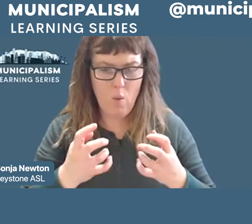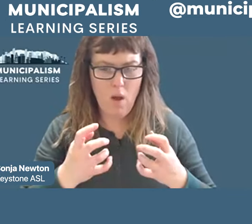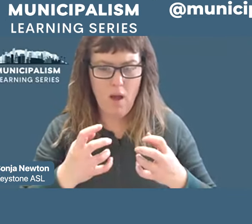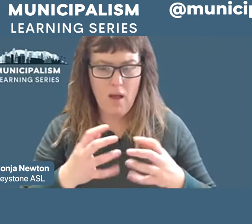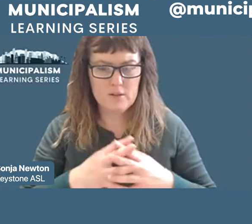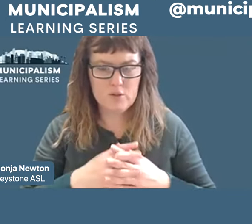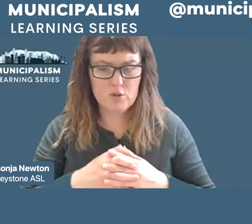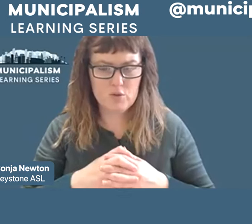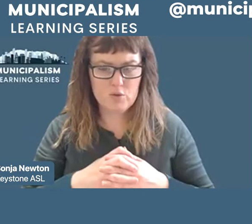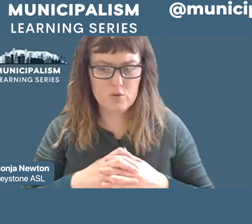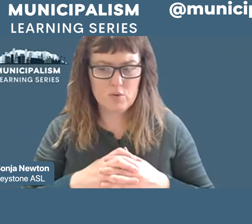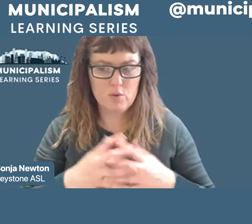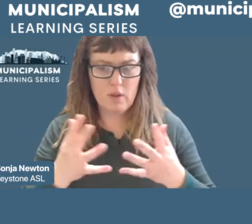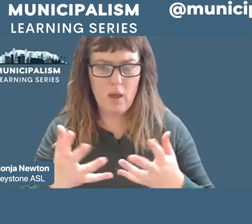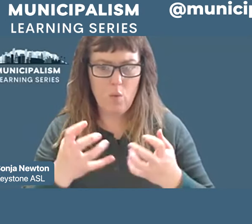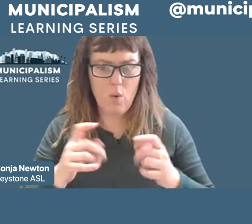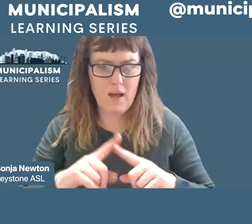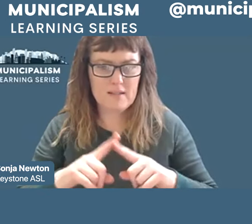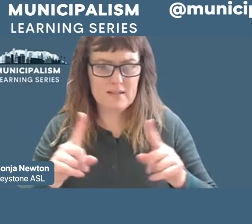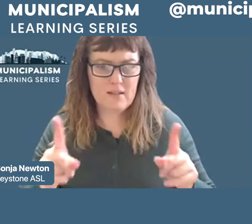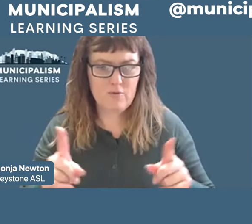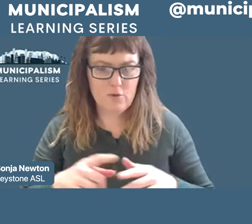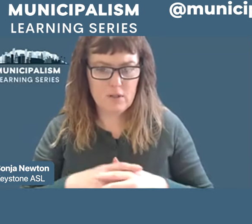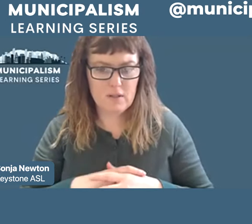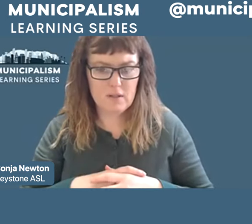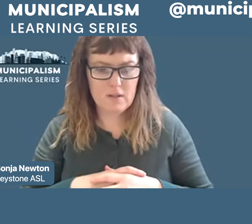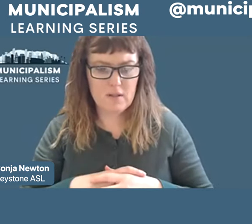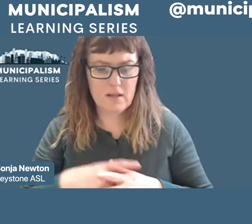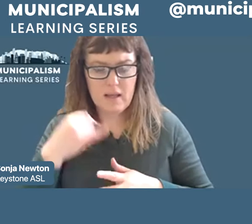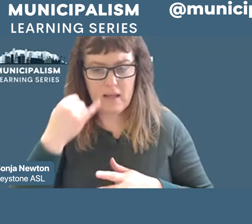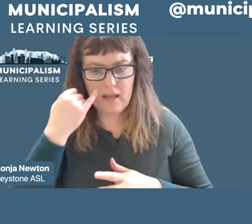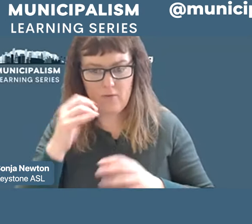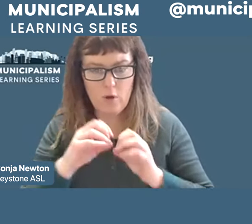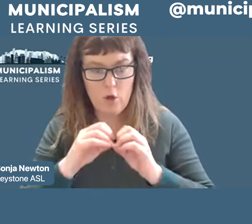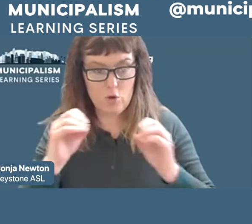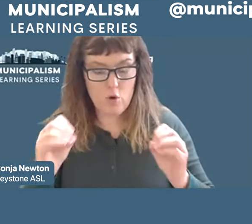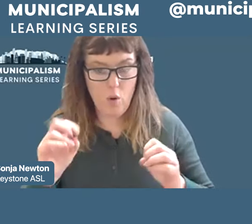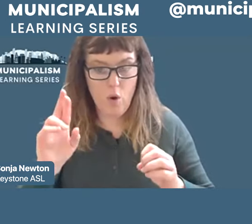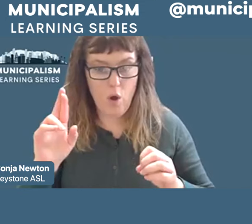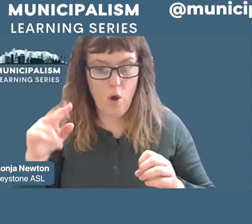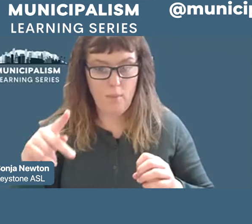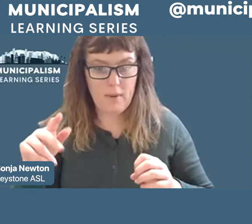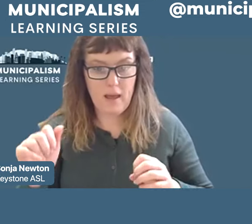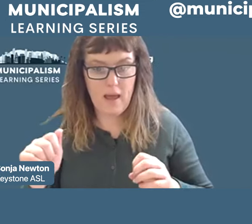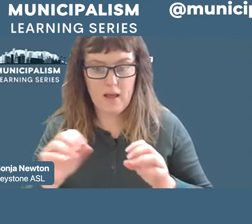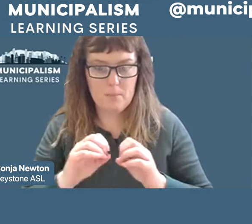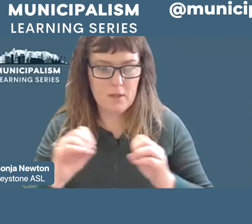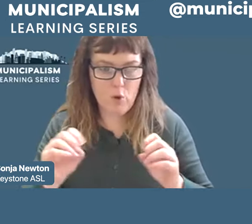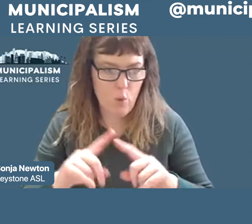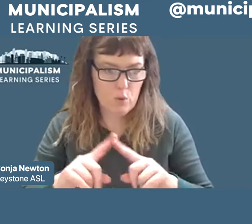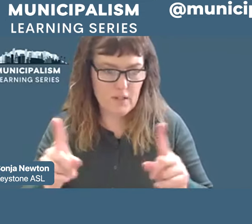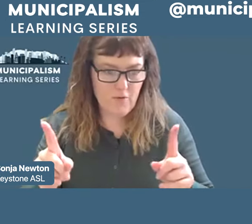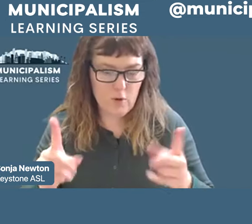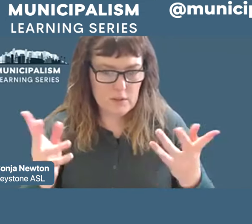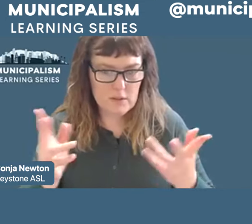differently or more progressive if RPA wasn't here there were not that much difference because everybody is